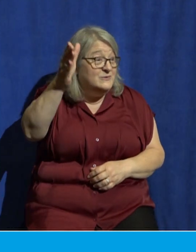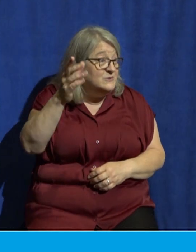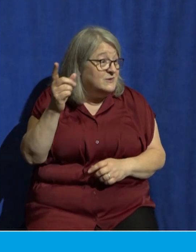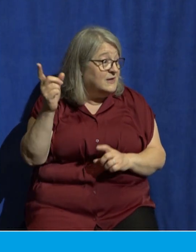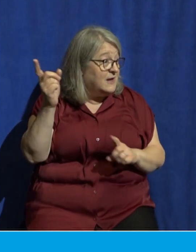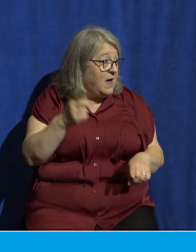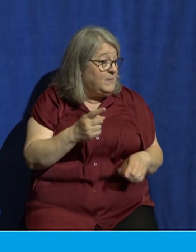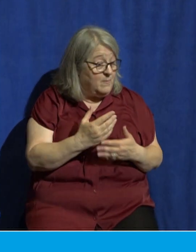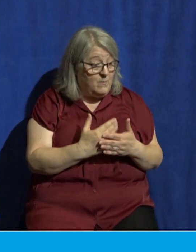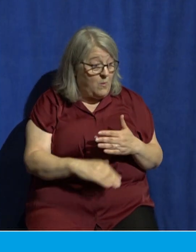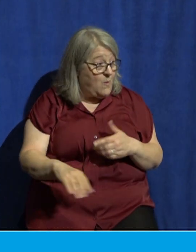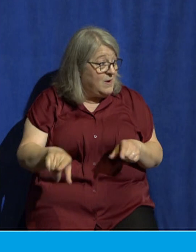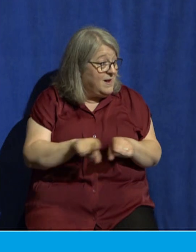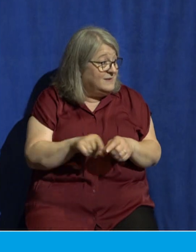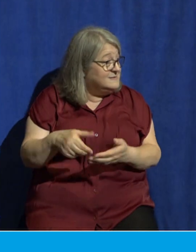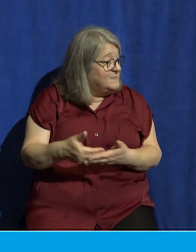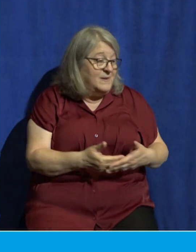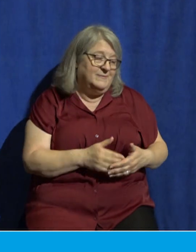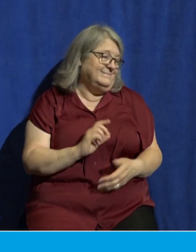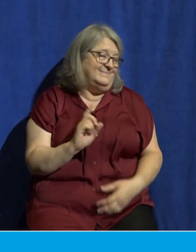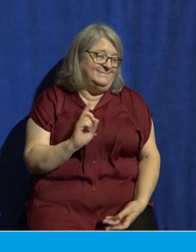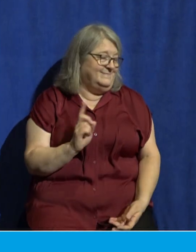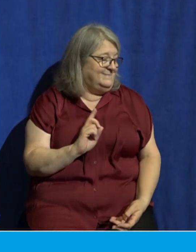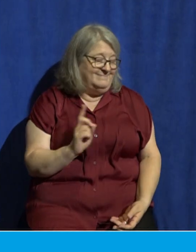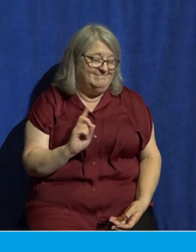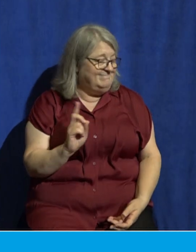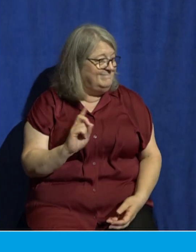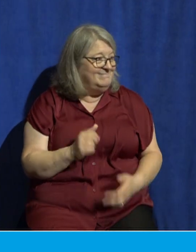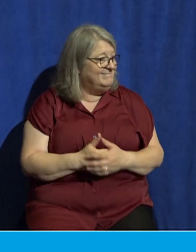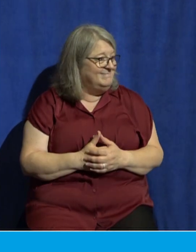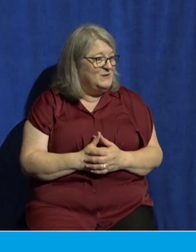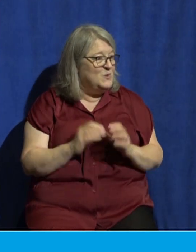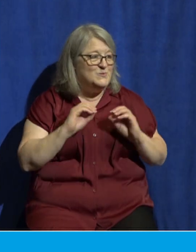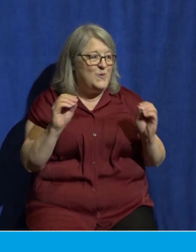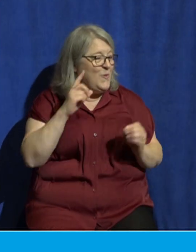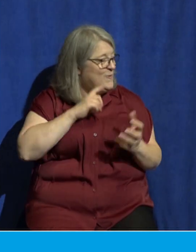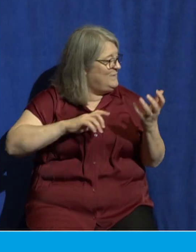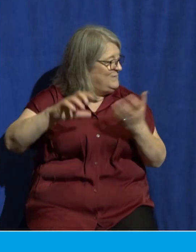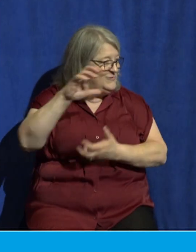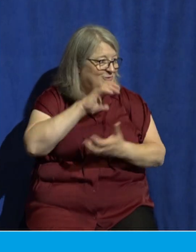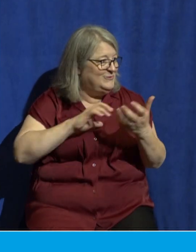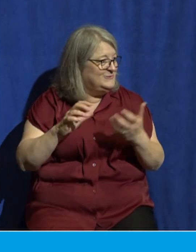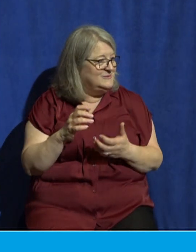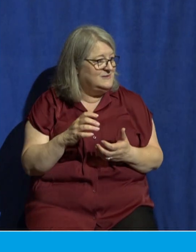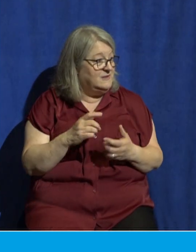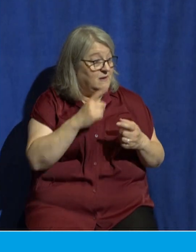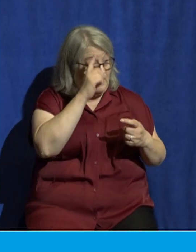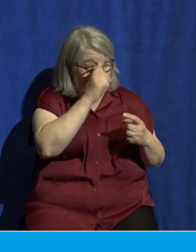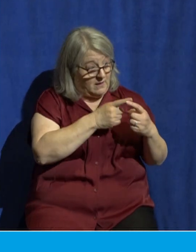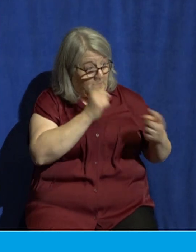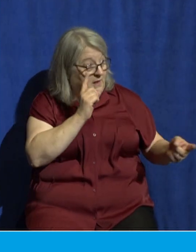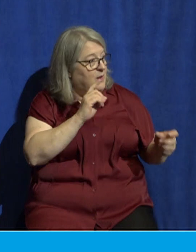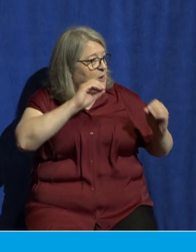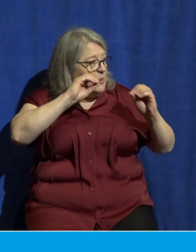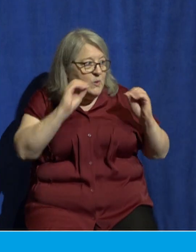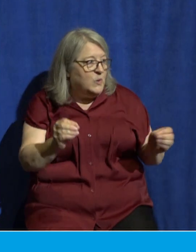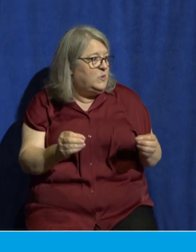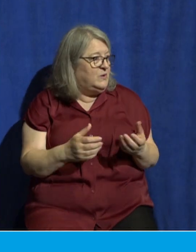the clouds this time he is coming and there will be no confusion there will be no disagreement in that moment about who Jesus